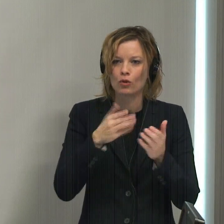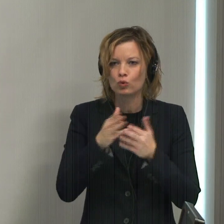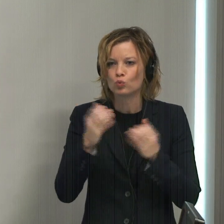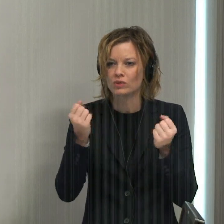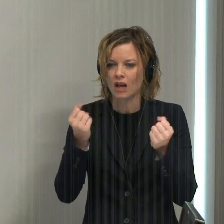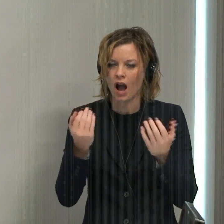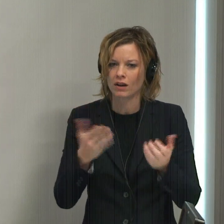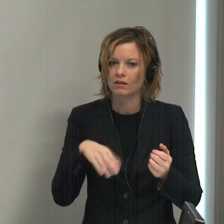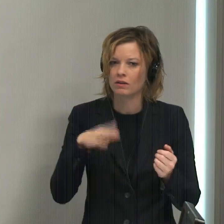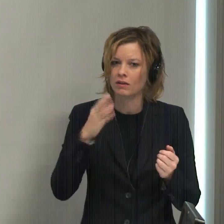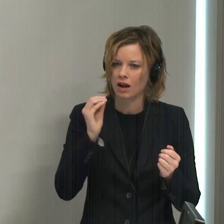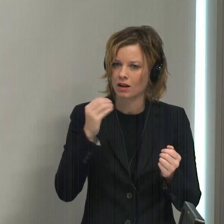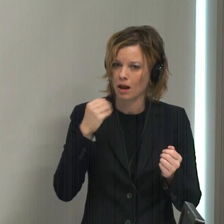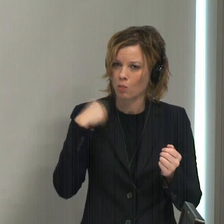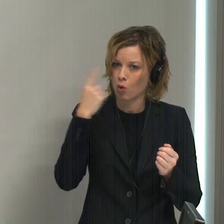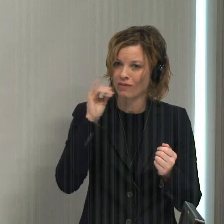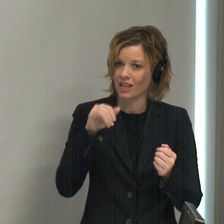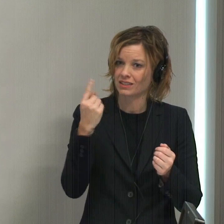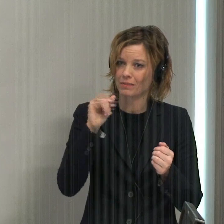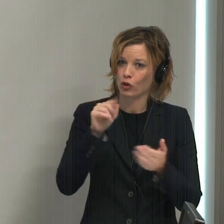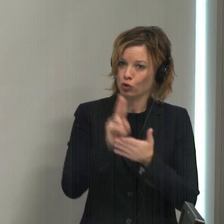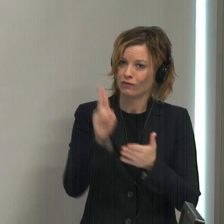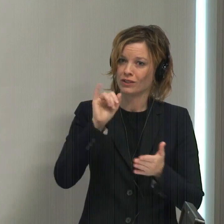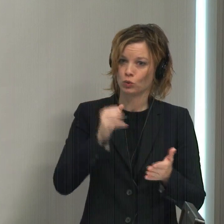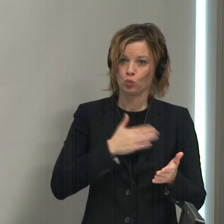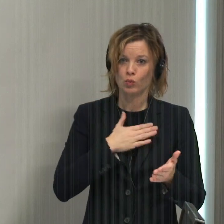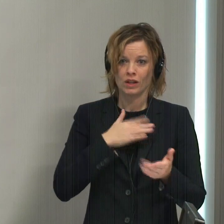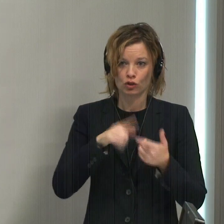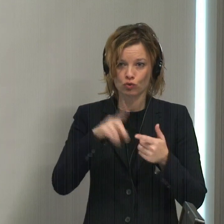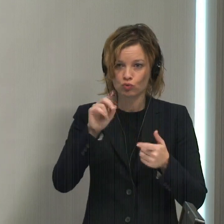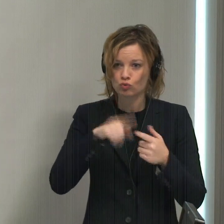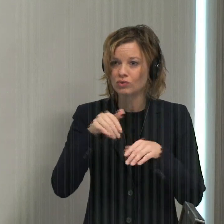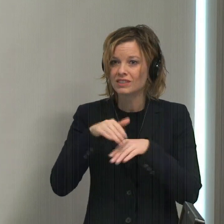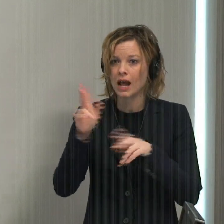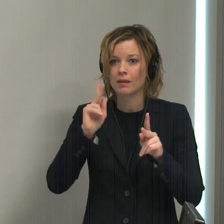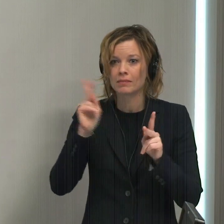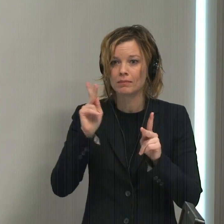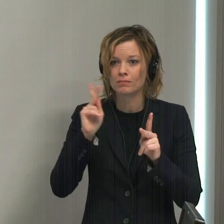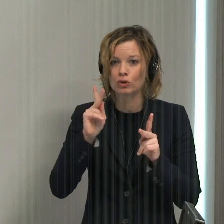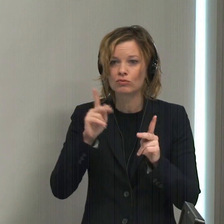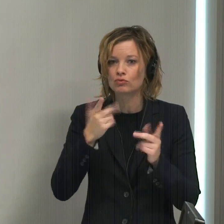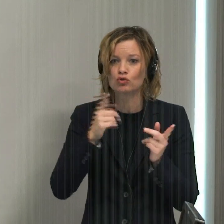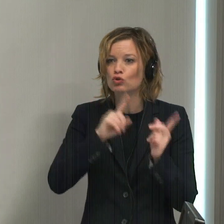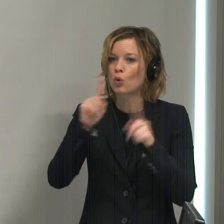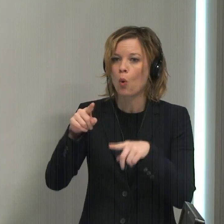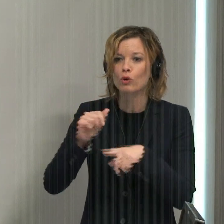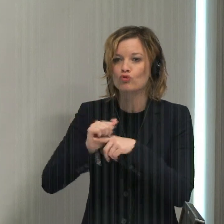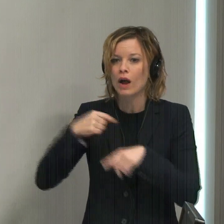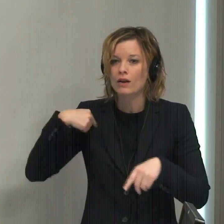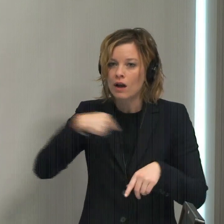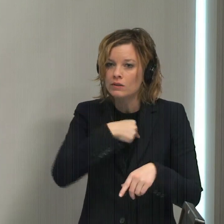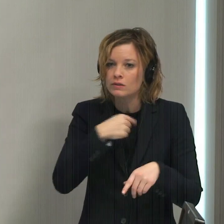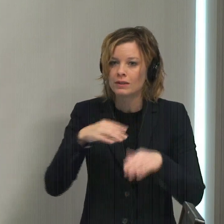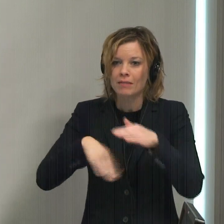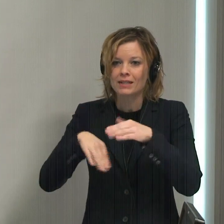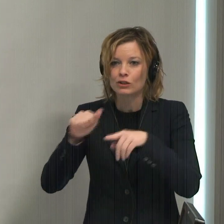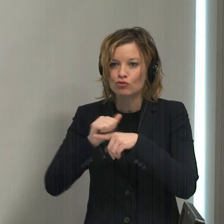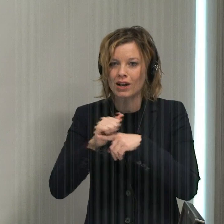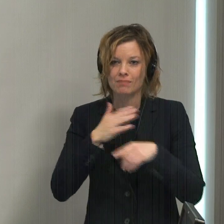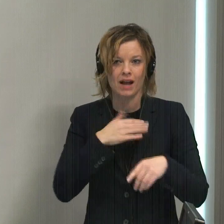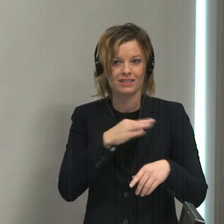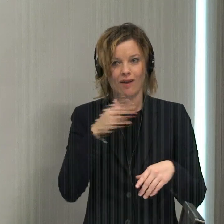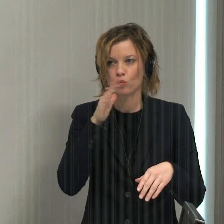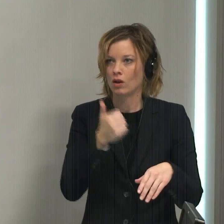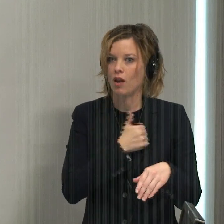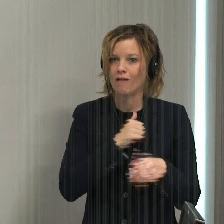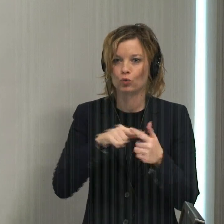language. Is it something that the university is willing to do to send folks out for just some basic training? My staff would